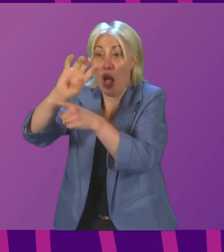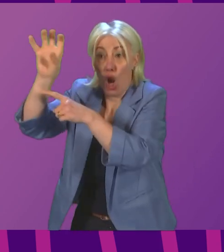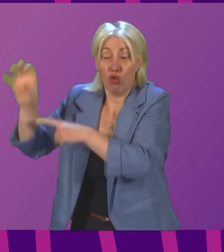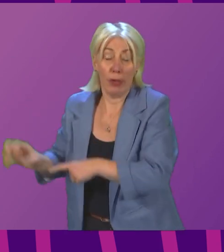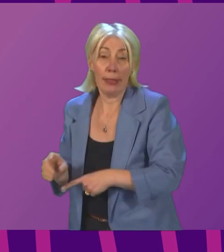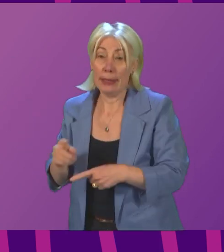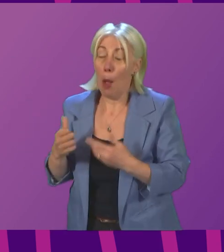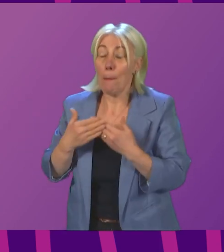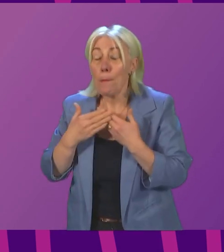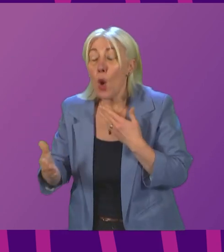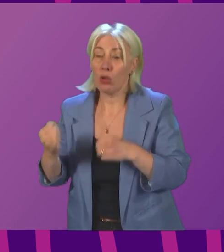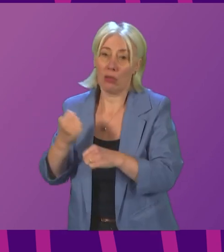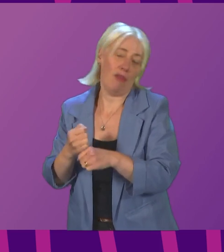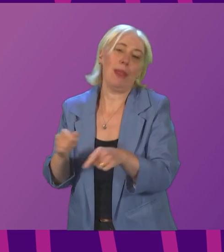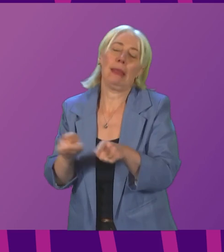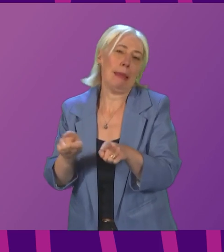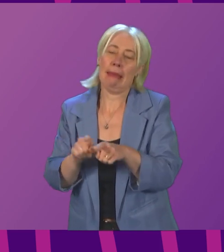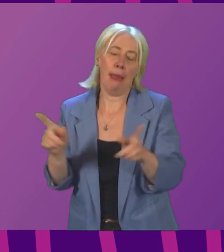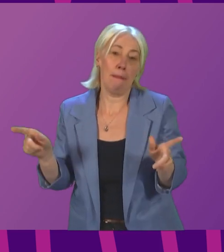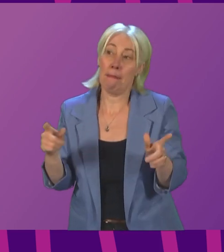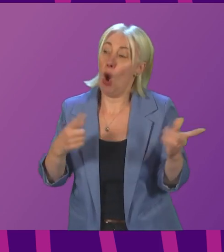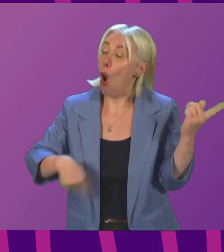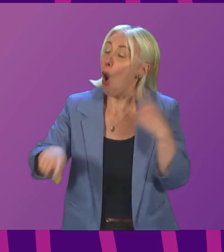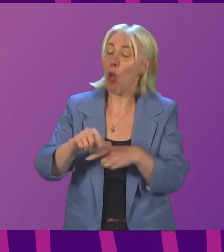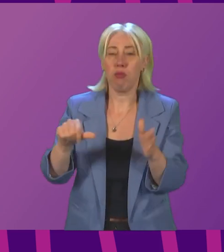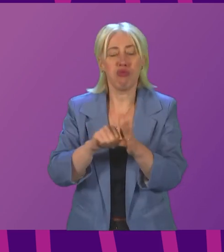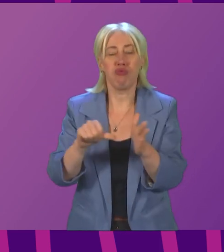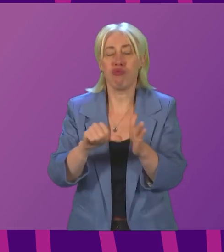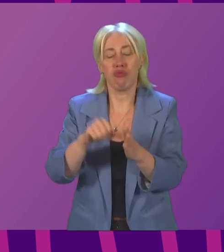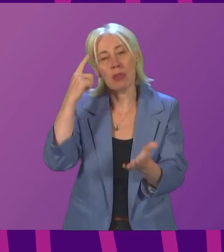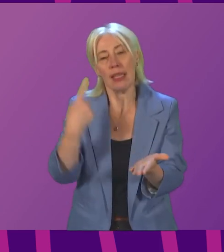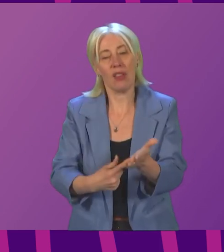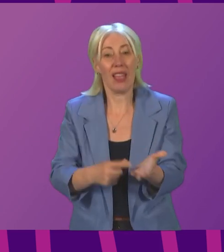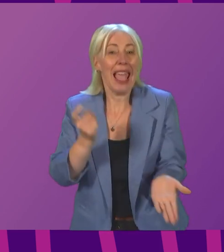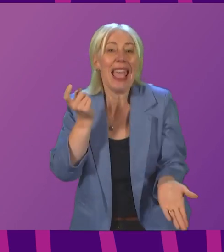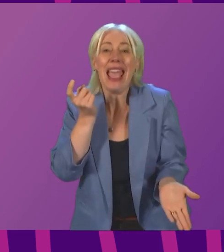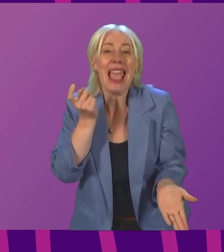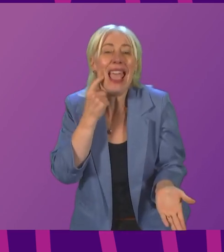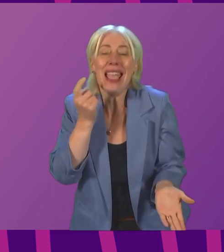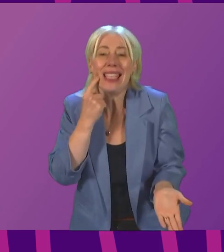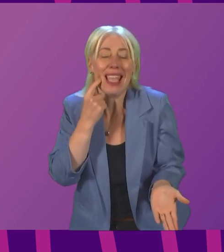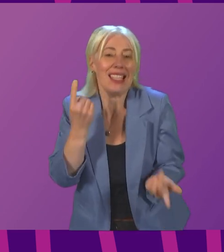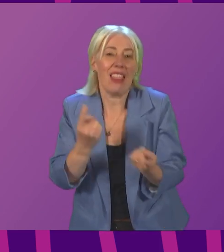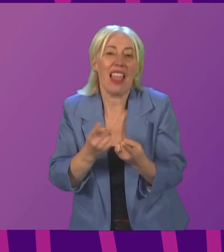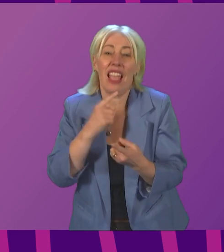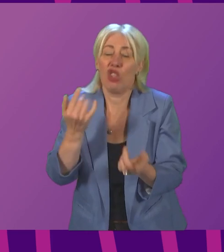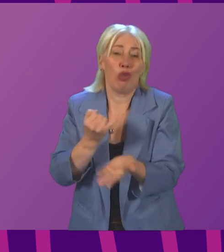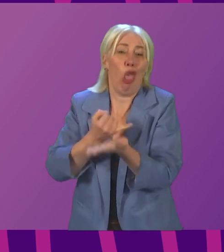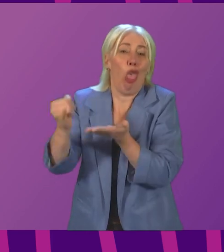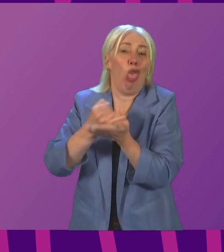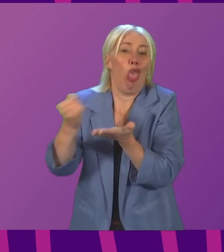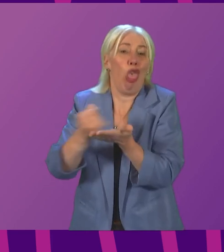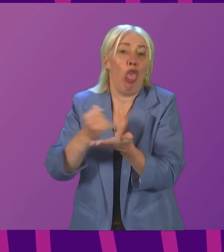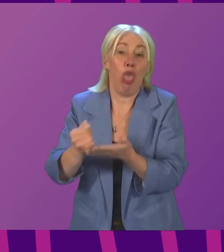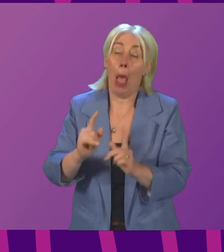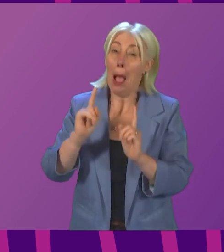most governments are grappling with these same difficult decisions. The easiest thing in the world right now, as Douglas Ross has found out, is to oppose everything. But when